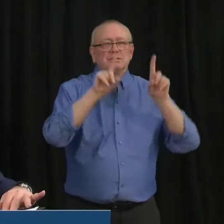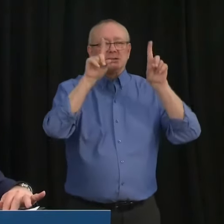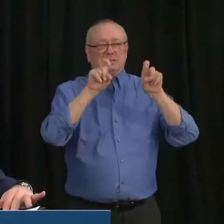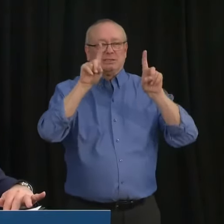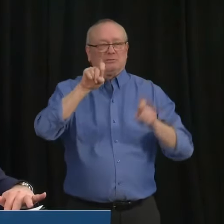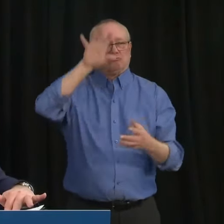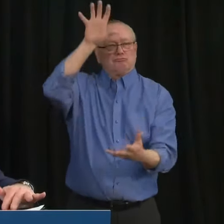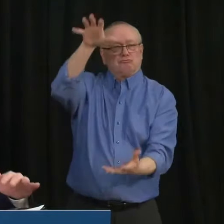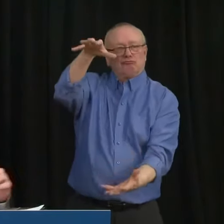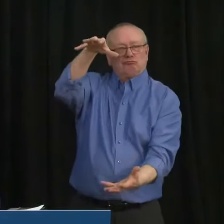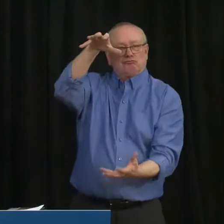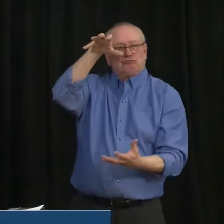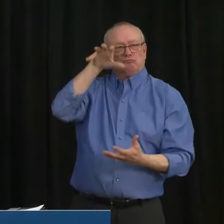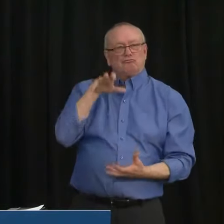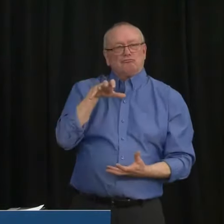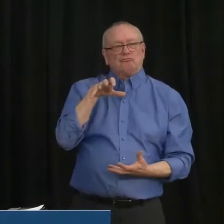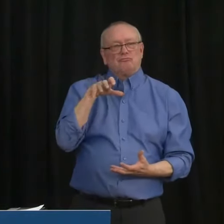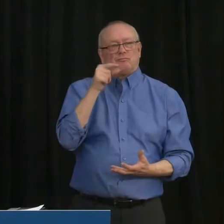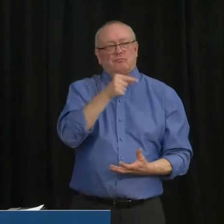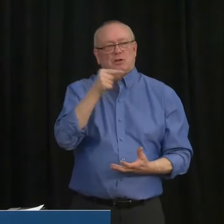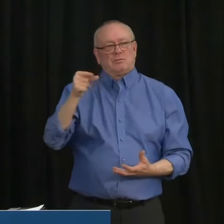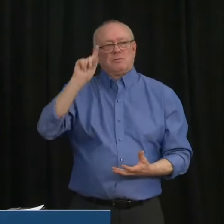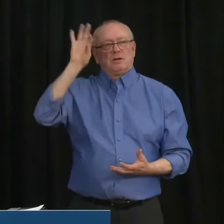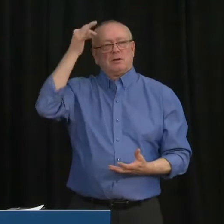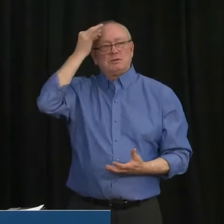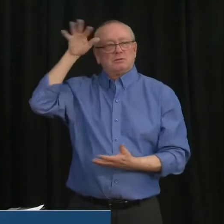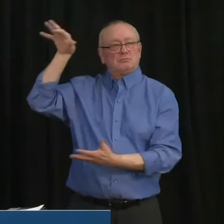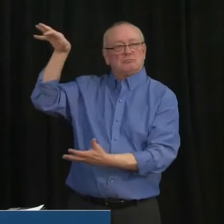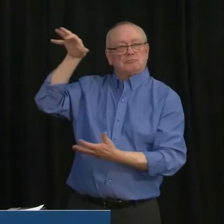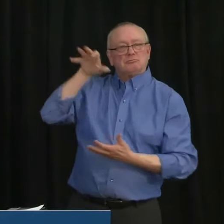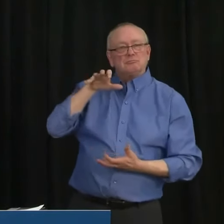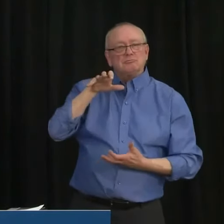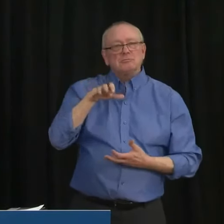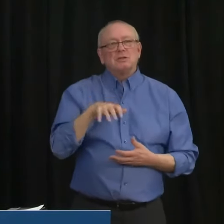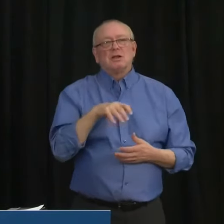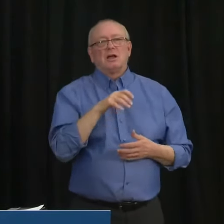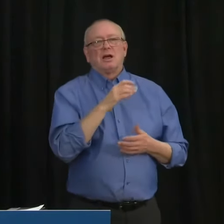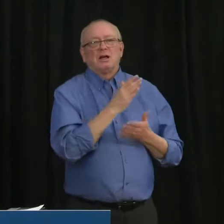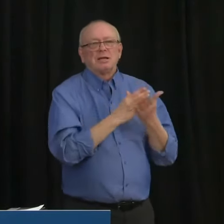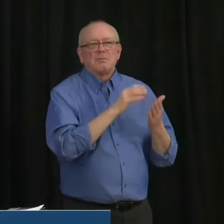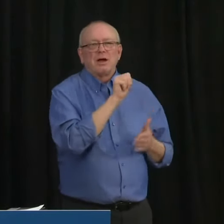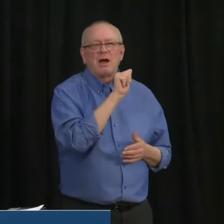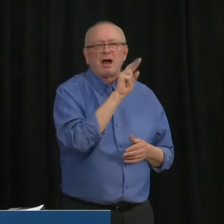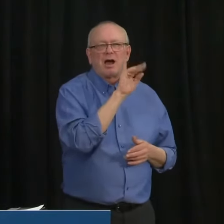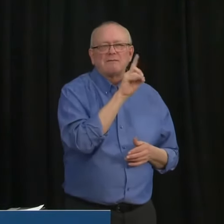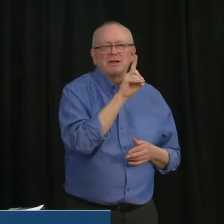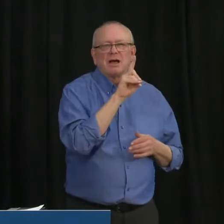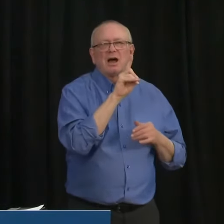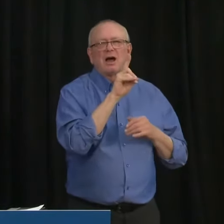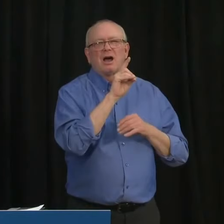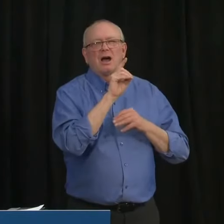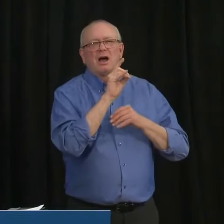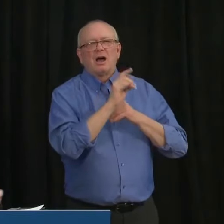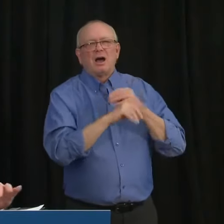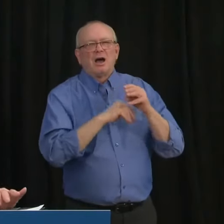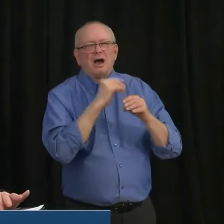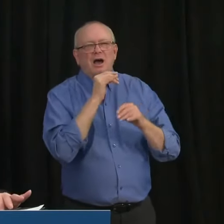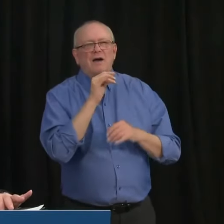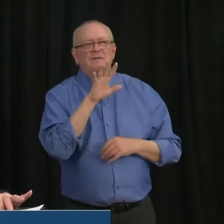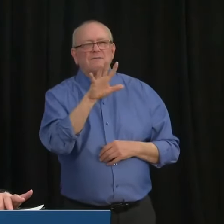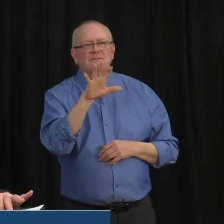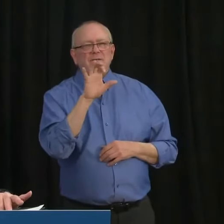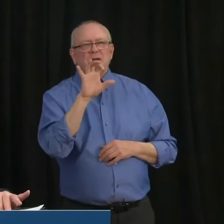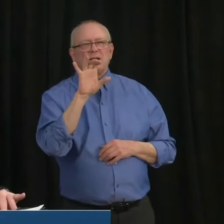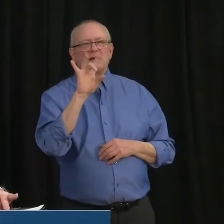40,000 of which are the Abbott IDNOW molecular test and 538,000 of which are the